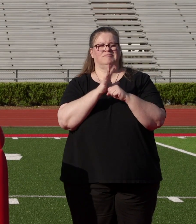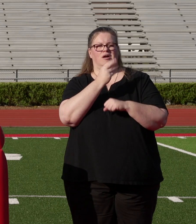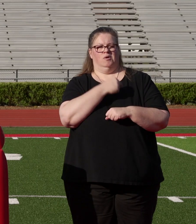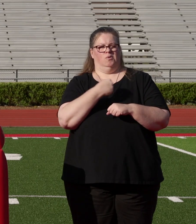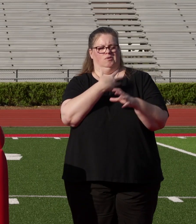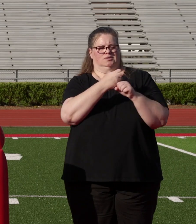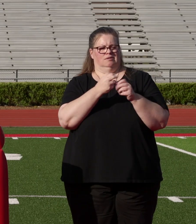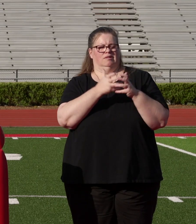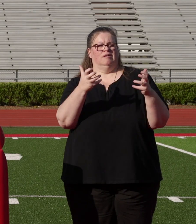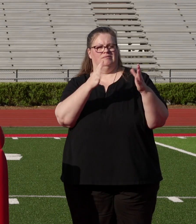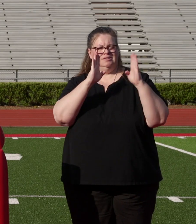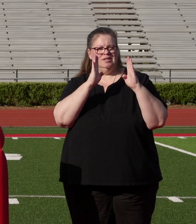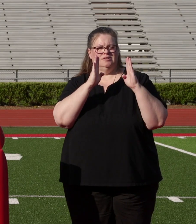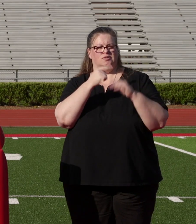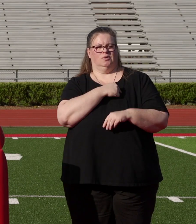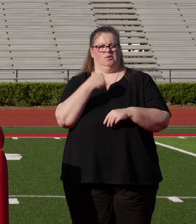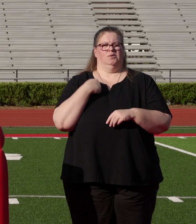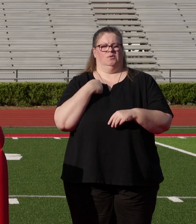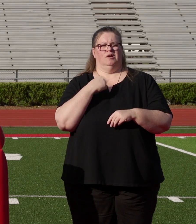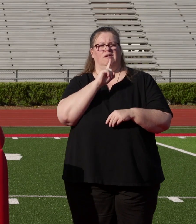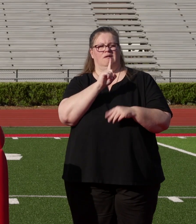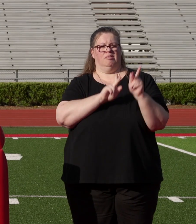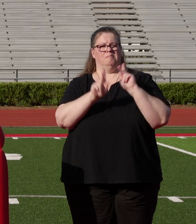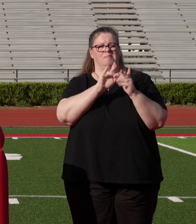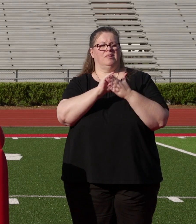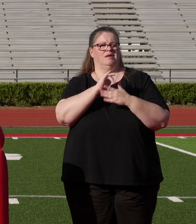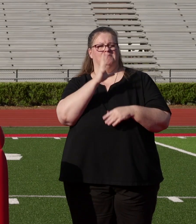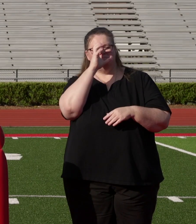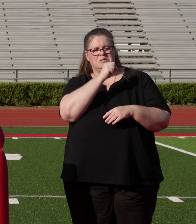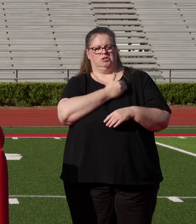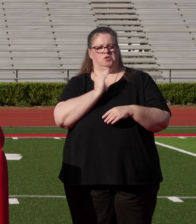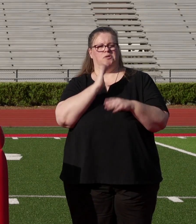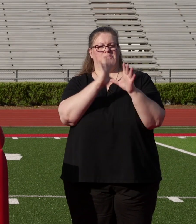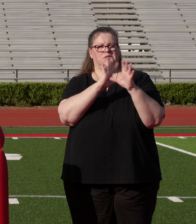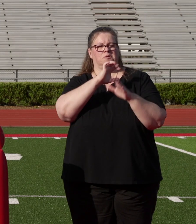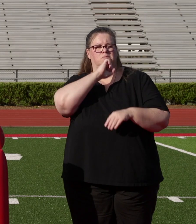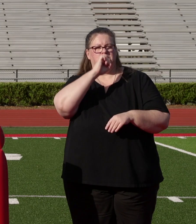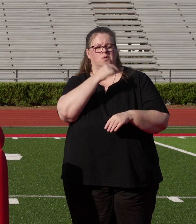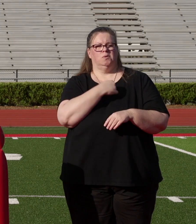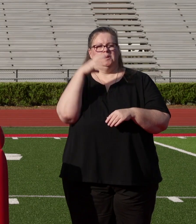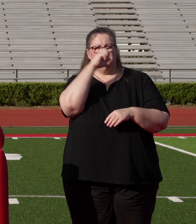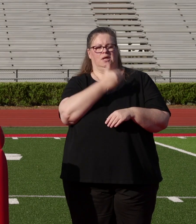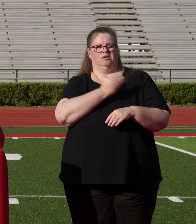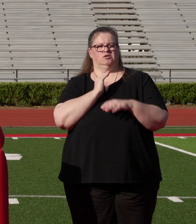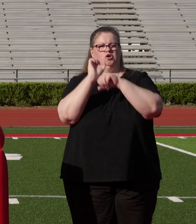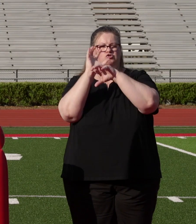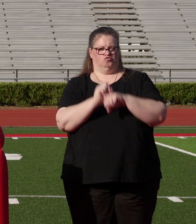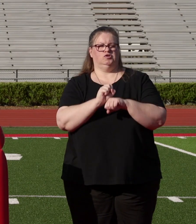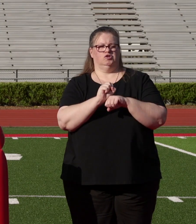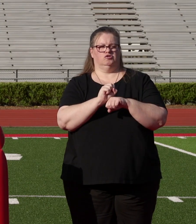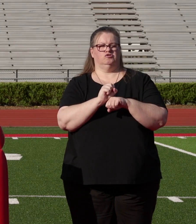received quite a bit of attention. We are the select group of people who missed out on our senior prom. We missed out on our traditional baccalaureate,